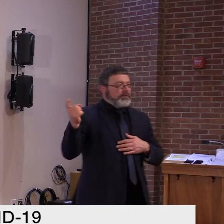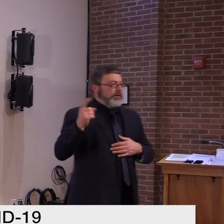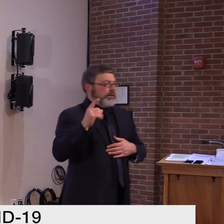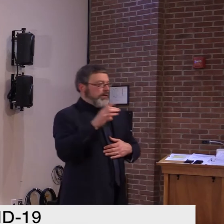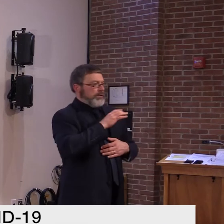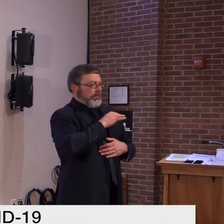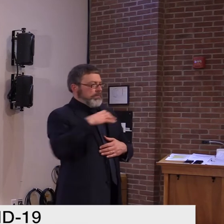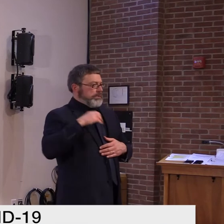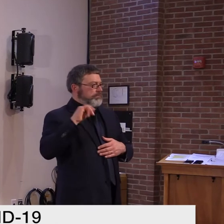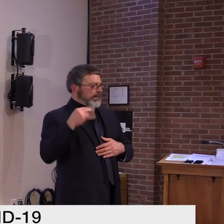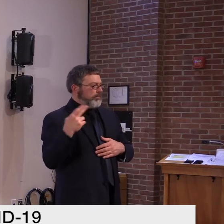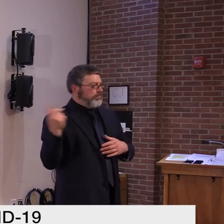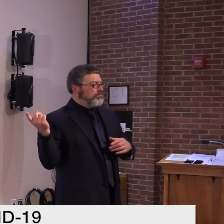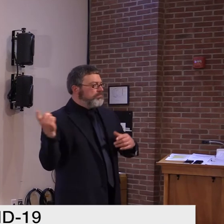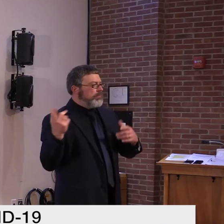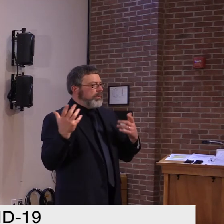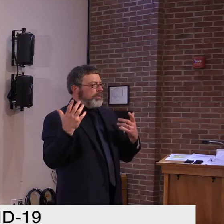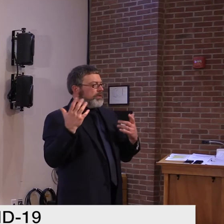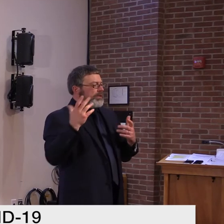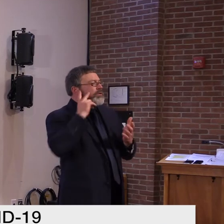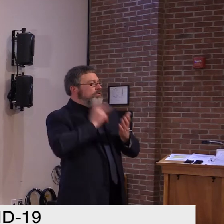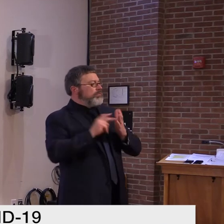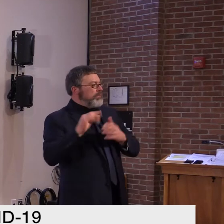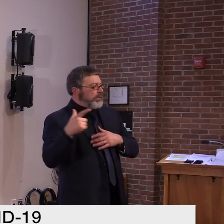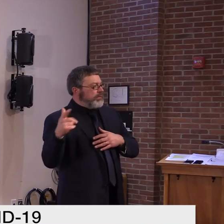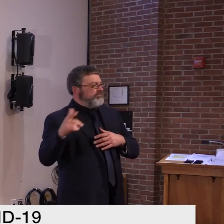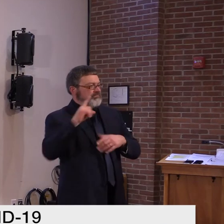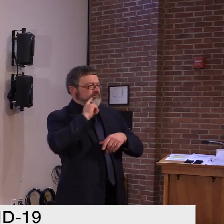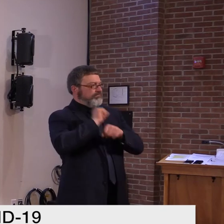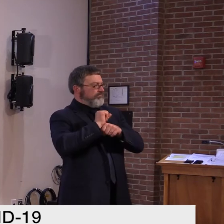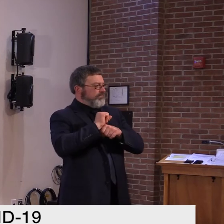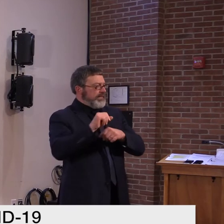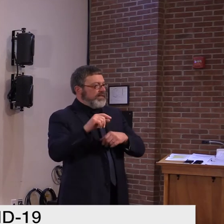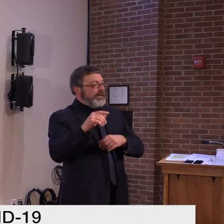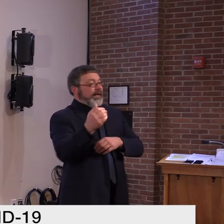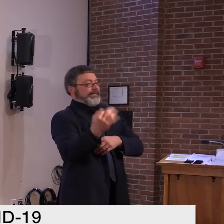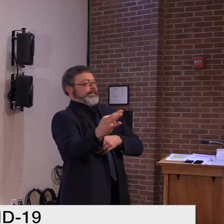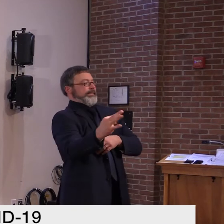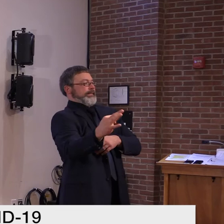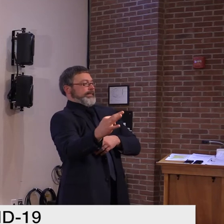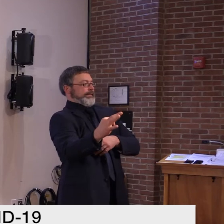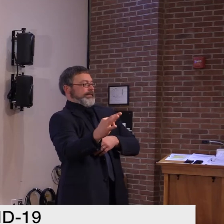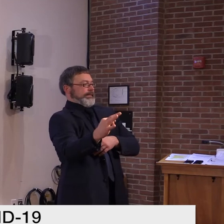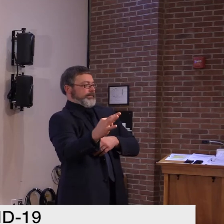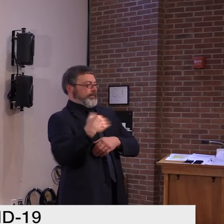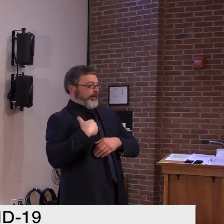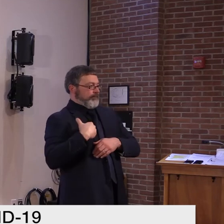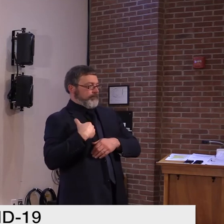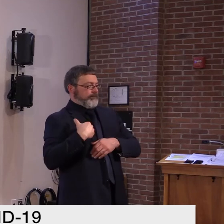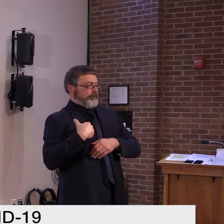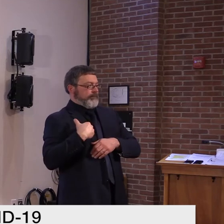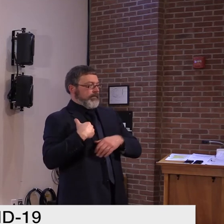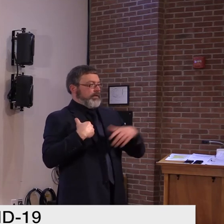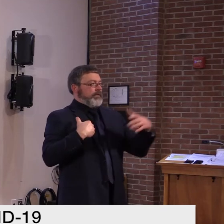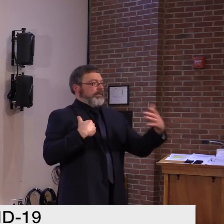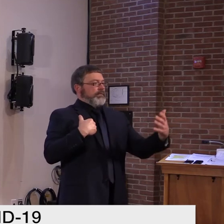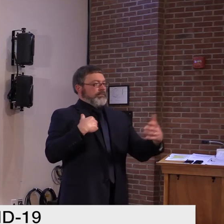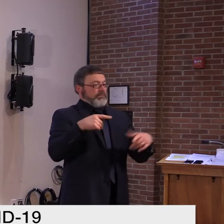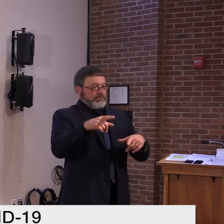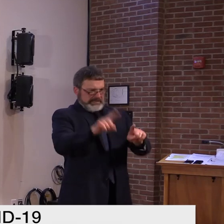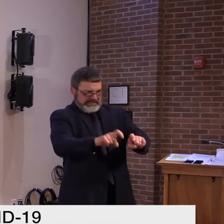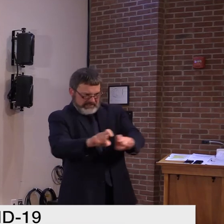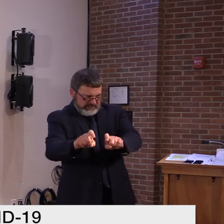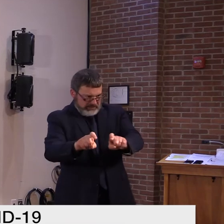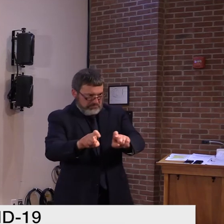residents who have tested positive, five who are negative, four who are